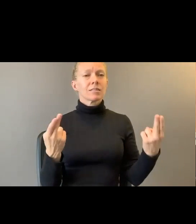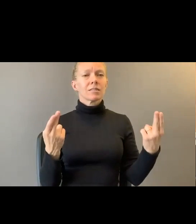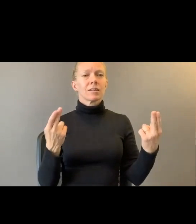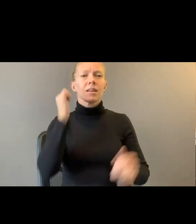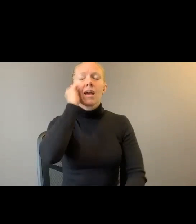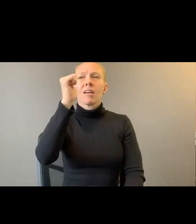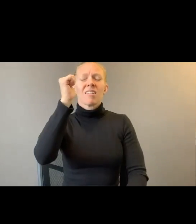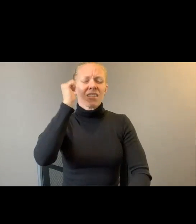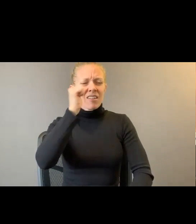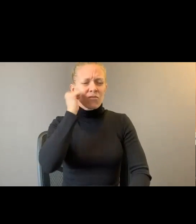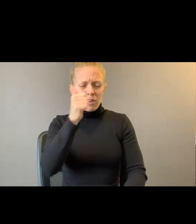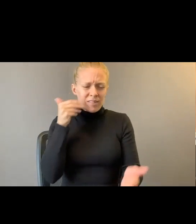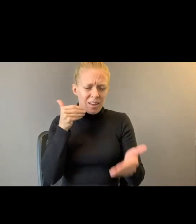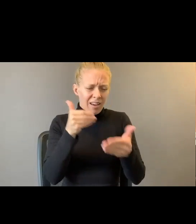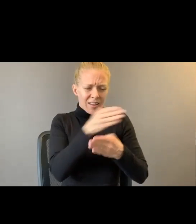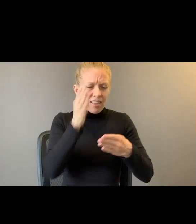is now again.